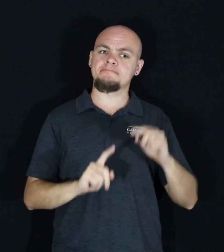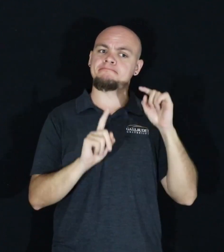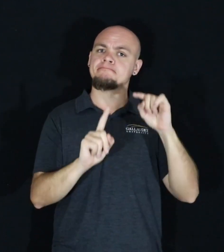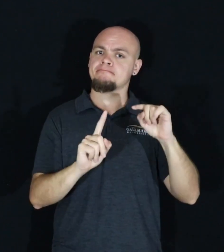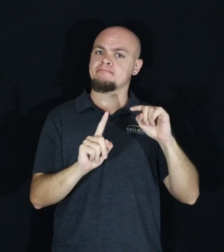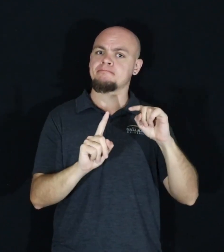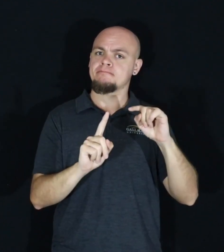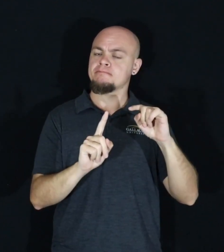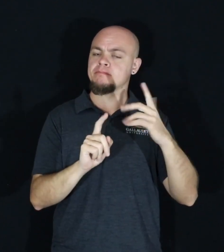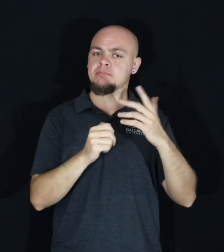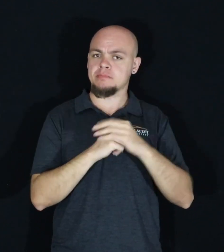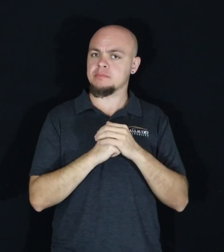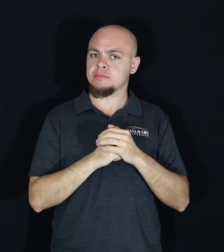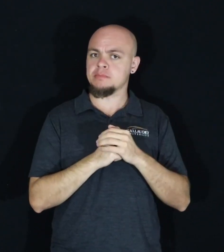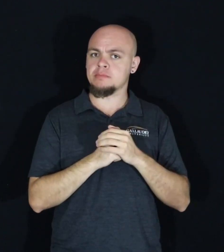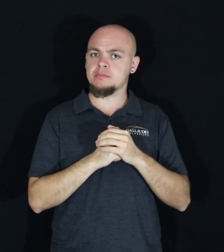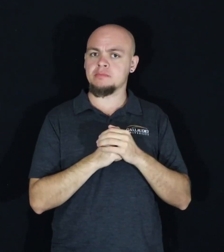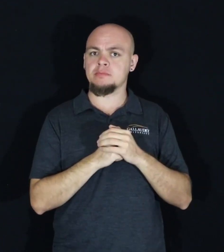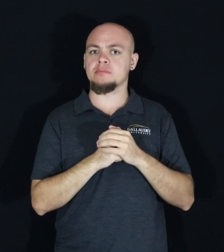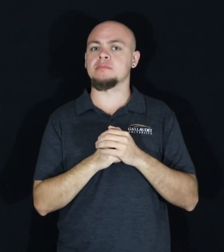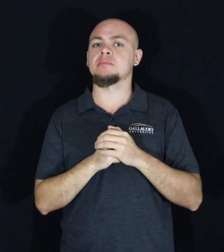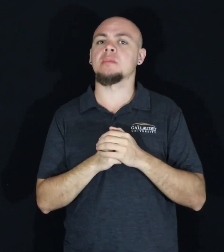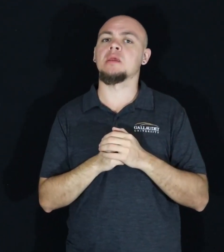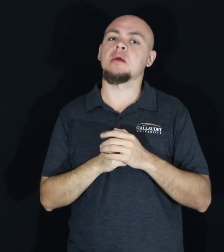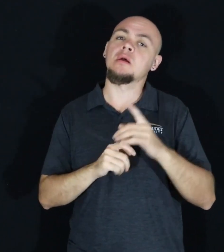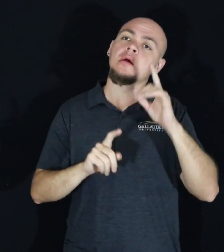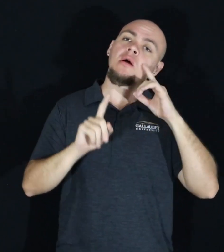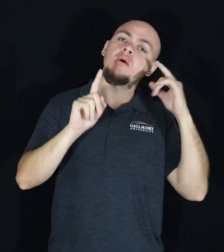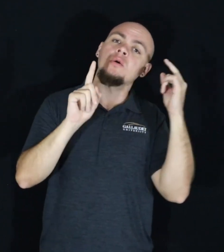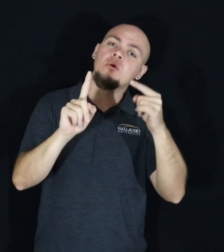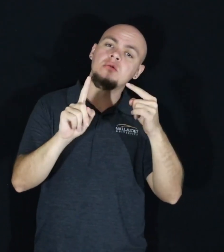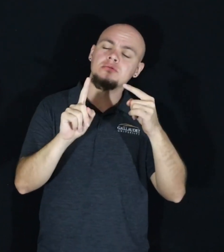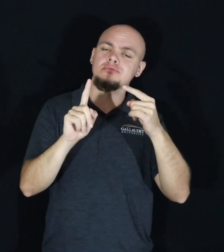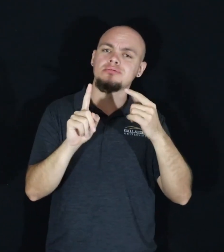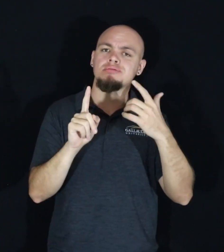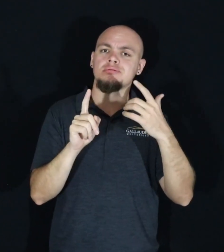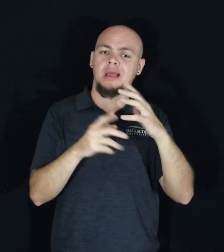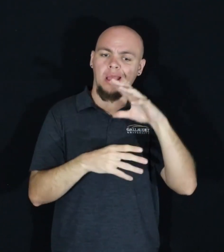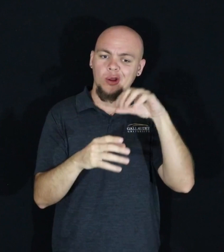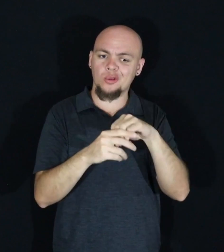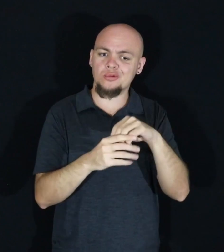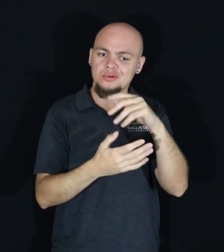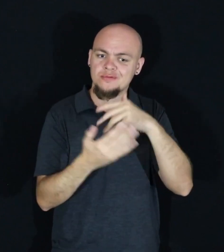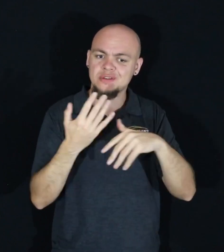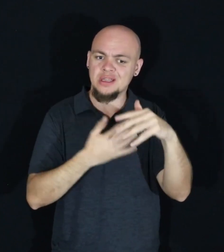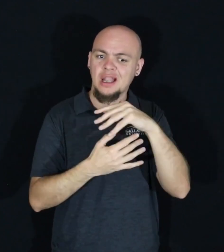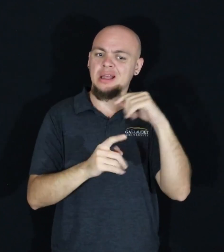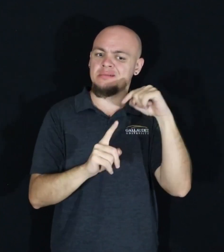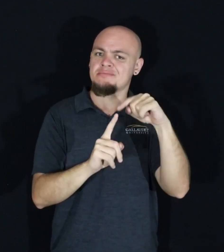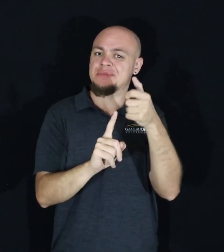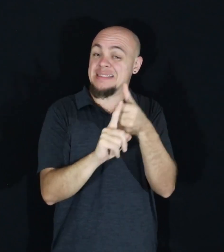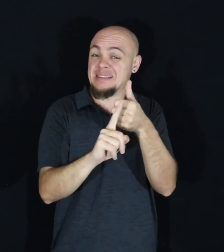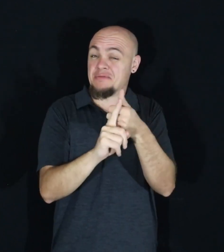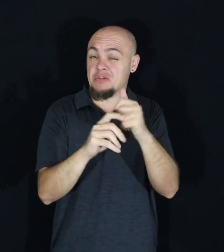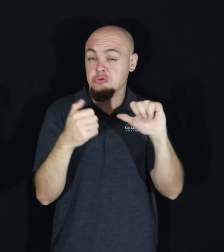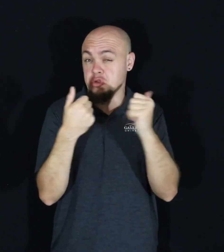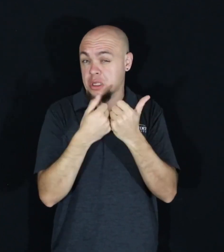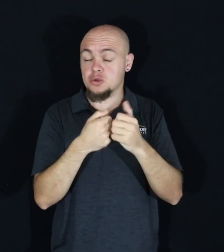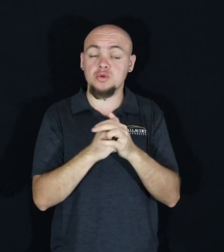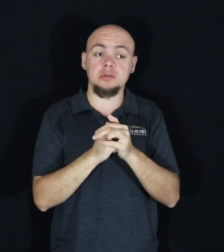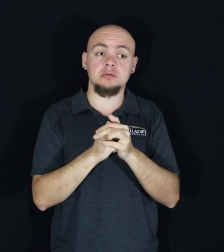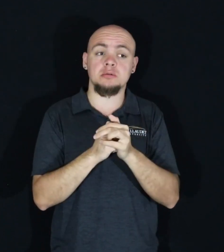The journey towards an inclusive society is challenging, difficult,